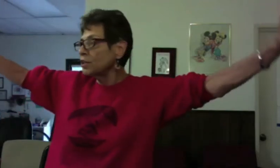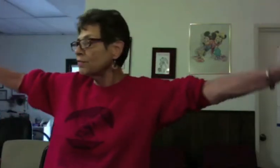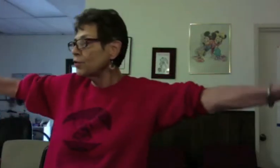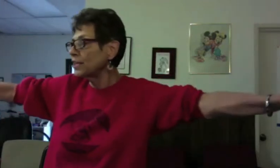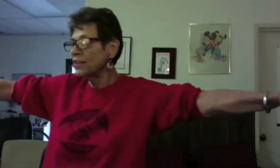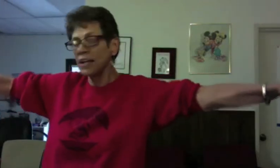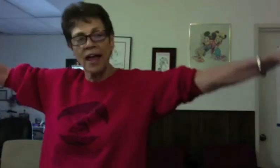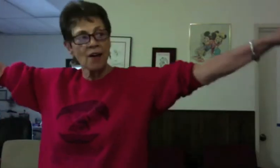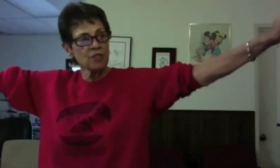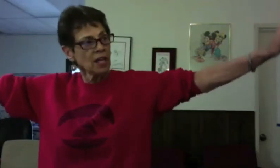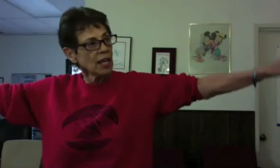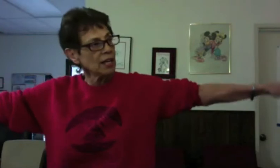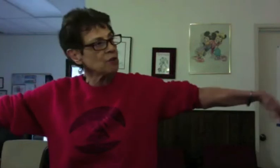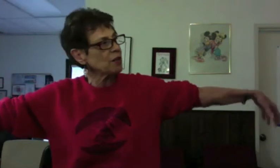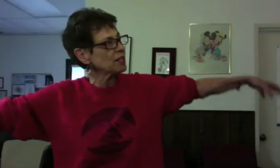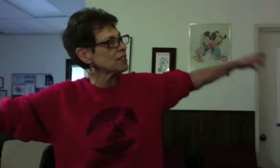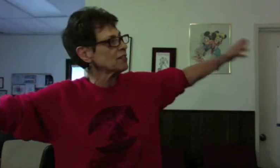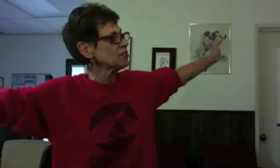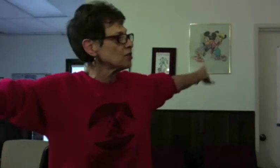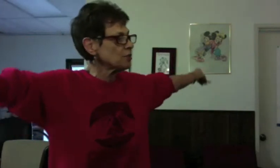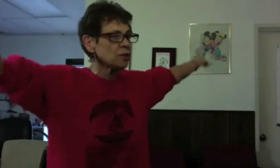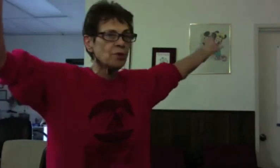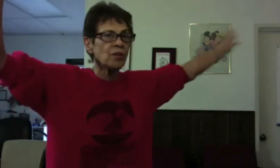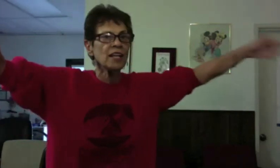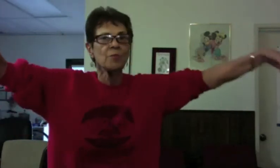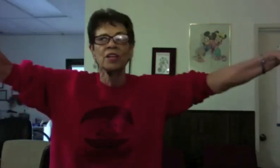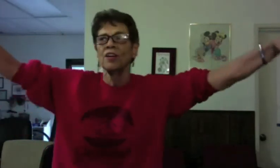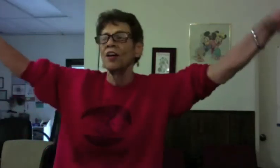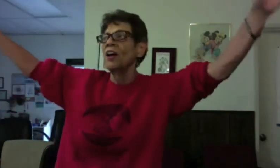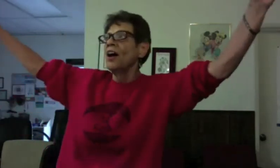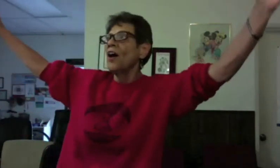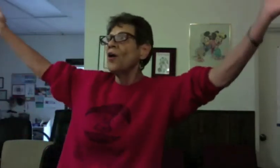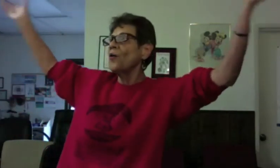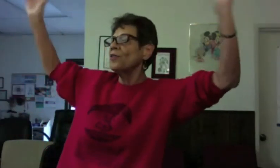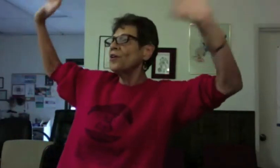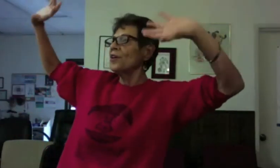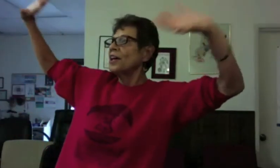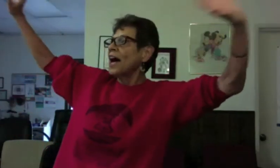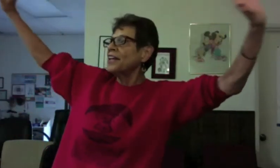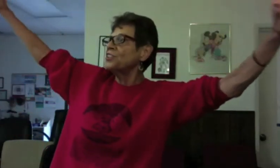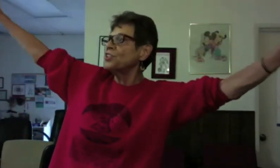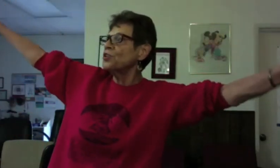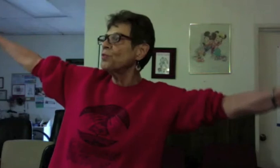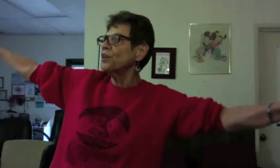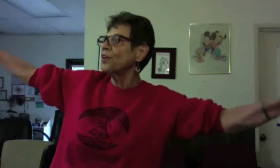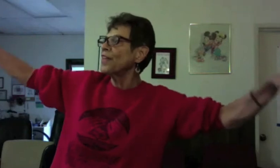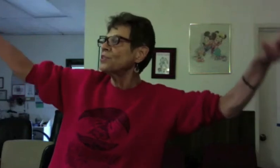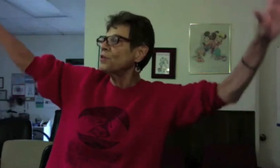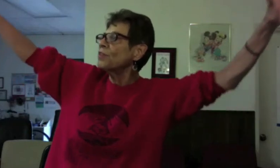know, floating in the clouds. And everybody can say things, oh, it's really pretty up here. Oh, look, I can see Jupiter. That's beautiful.